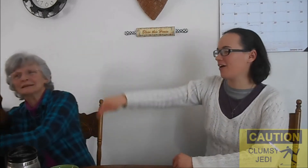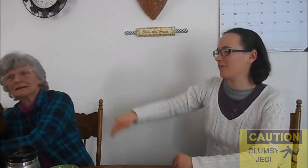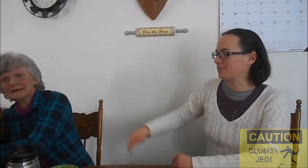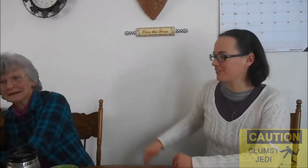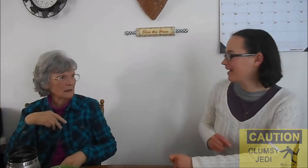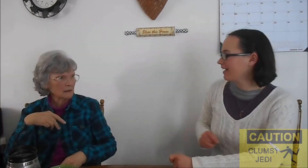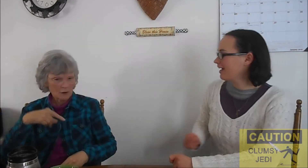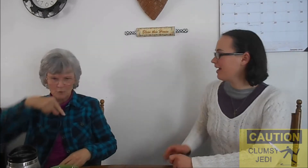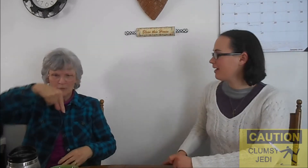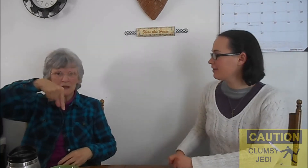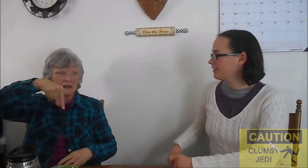10. 11. 14. P.